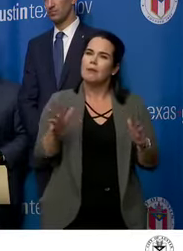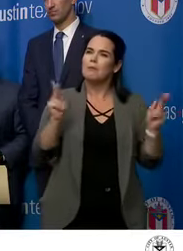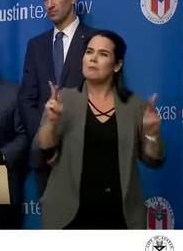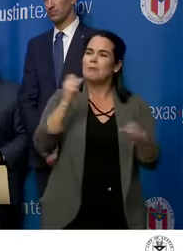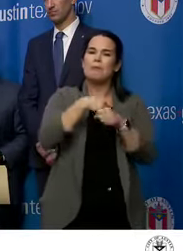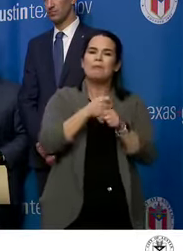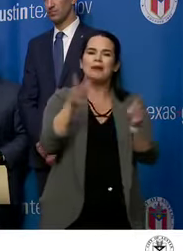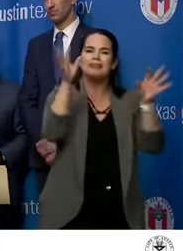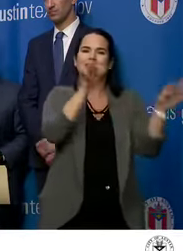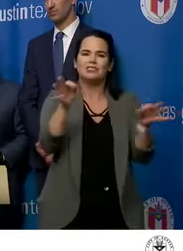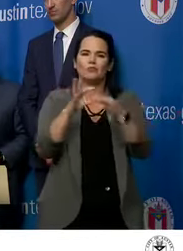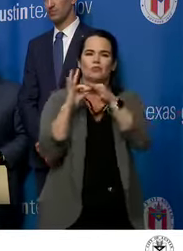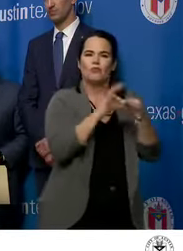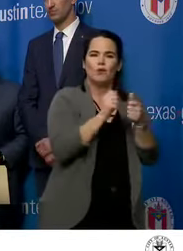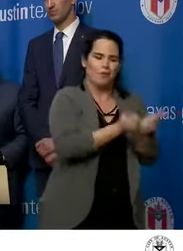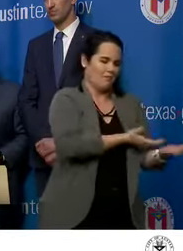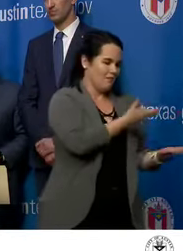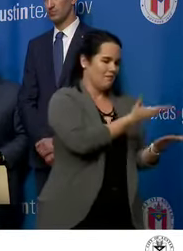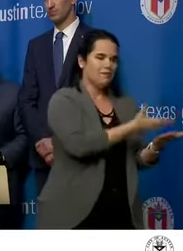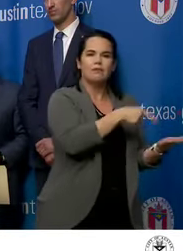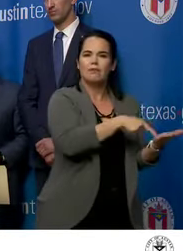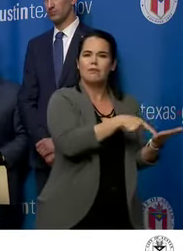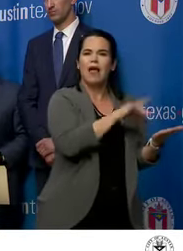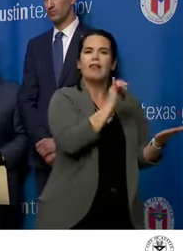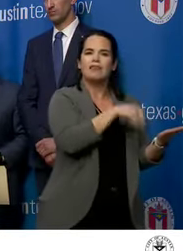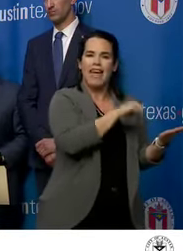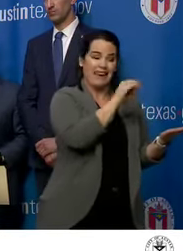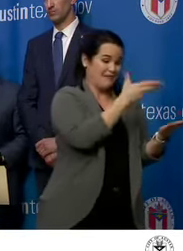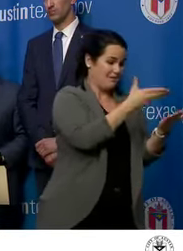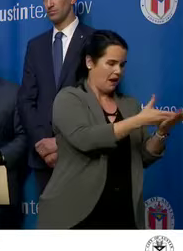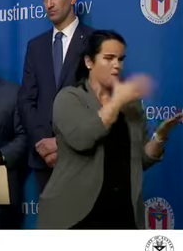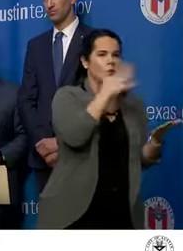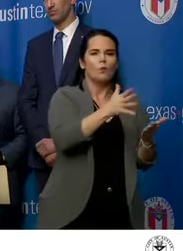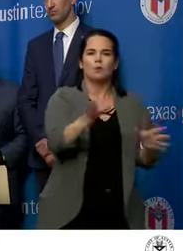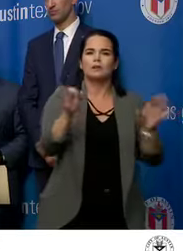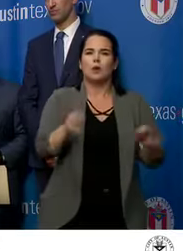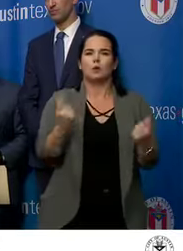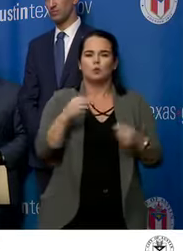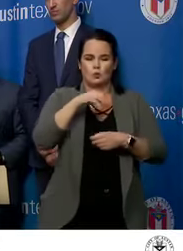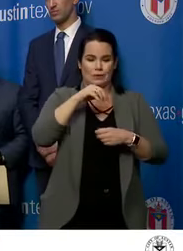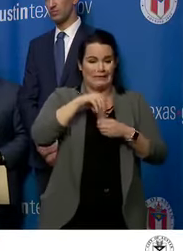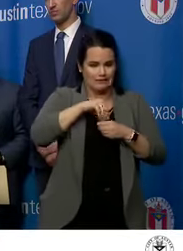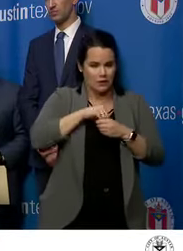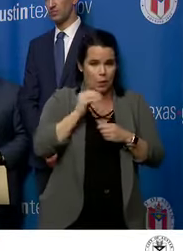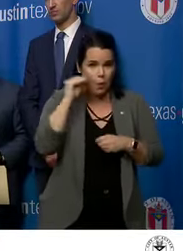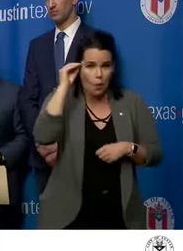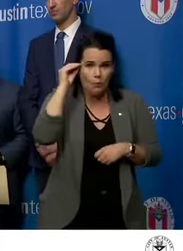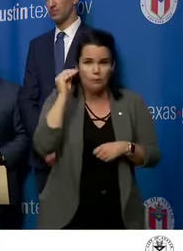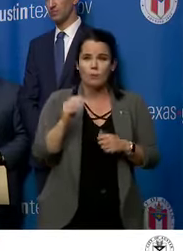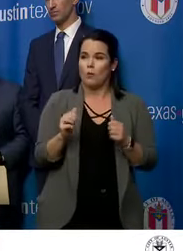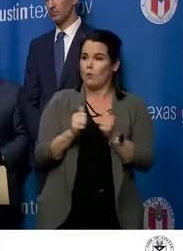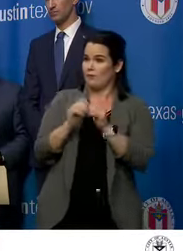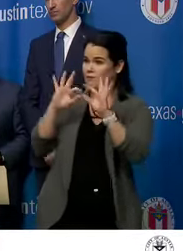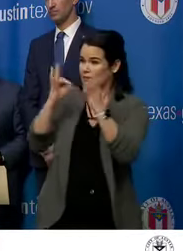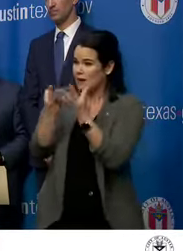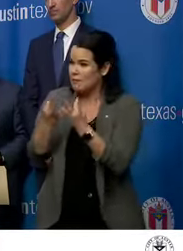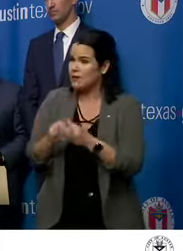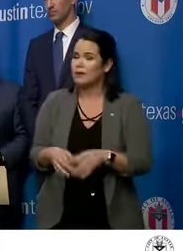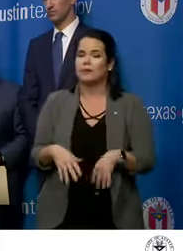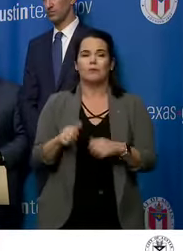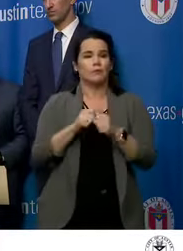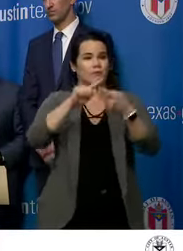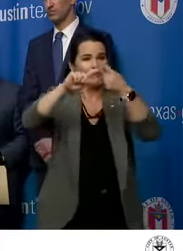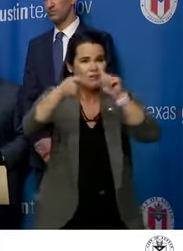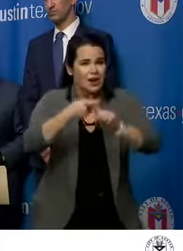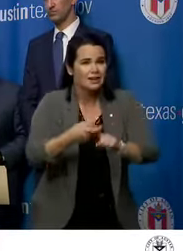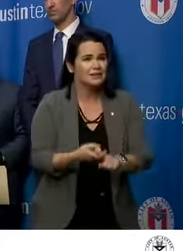dictate our actions inside of our homes with our family members, with our friends, with our co